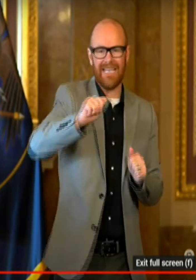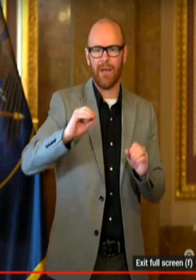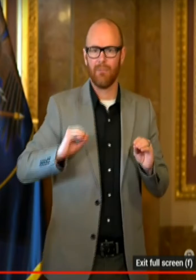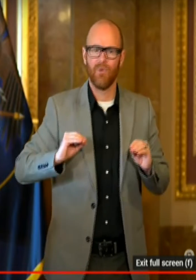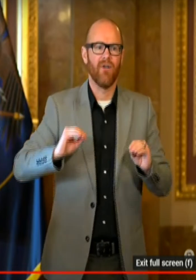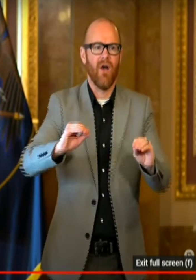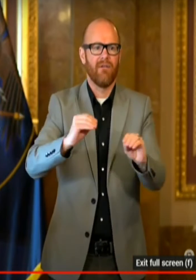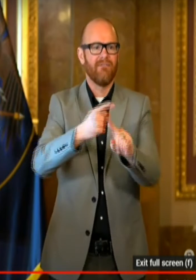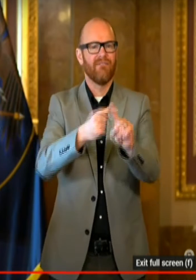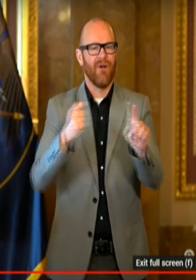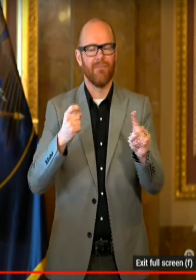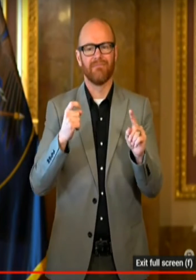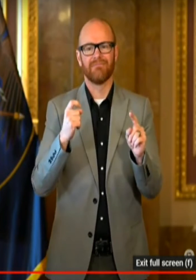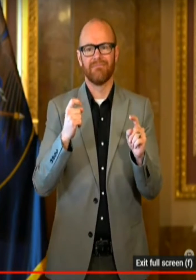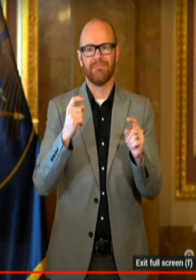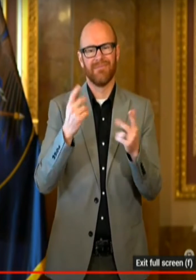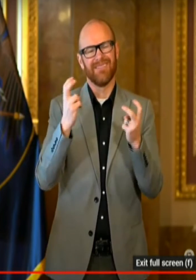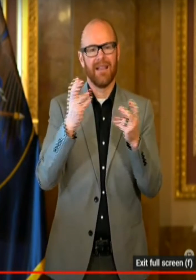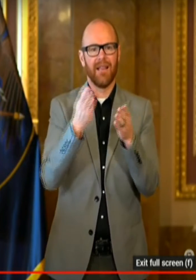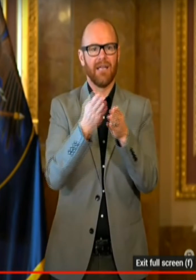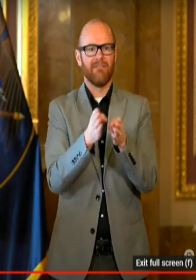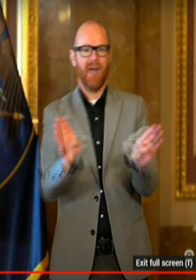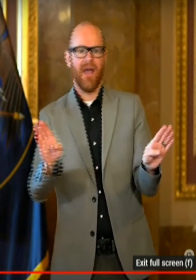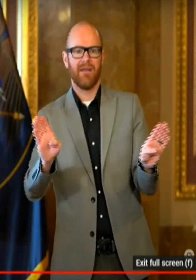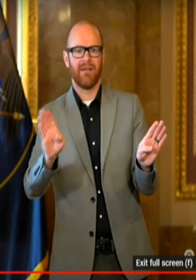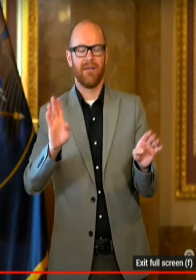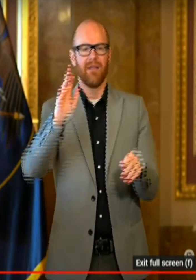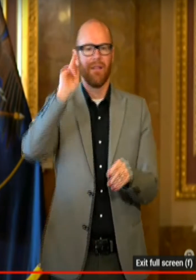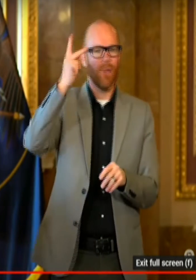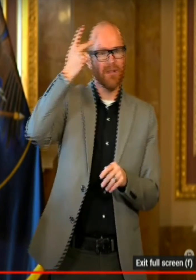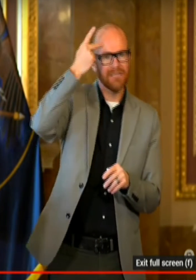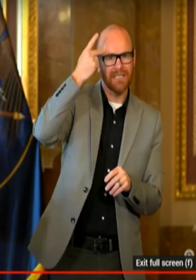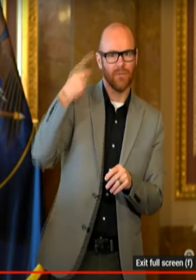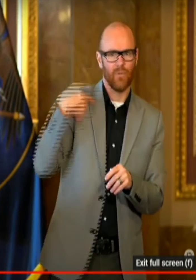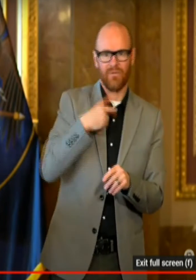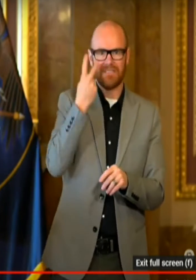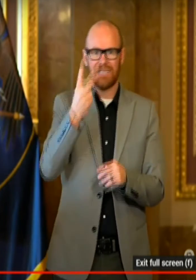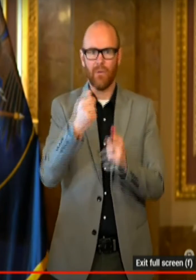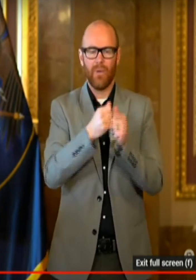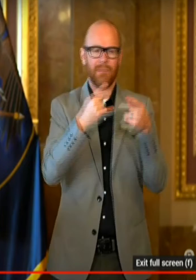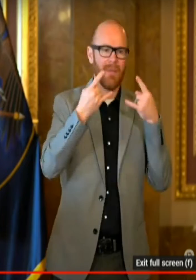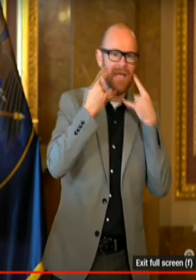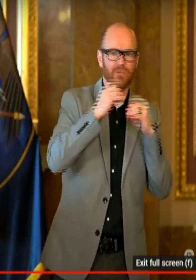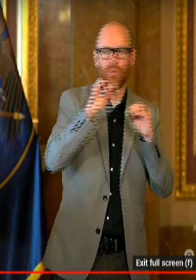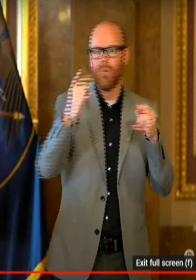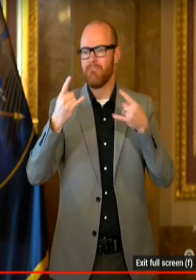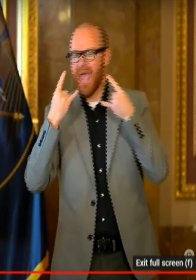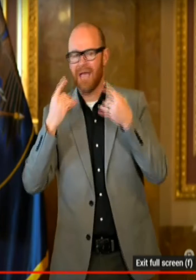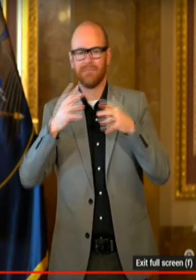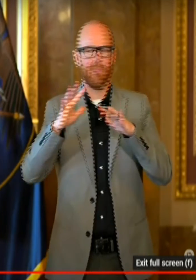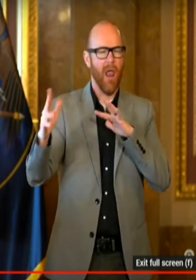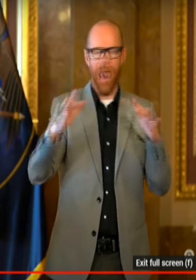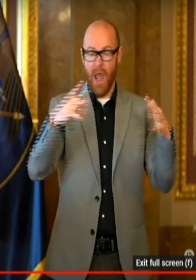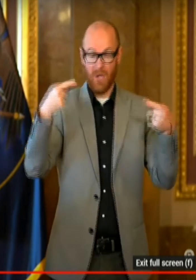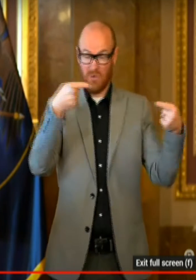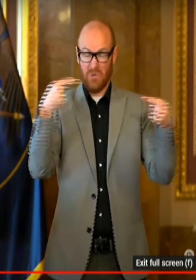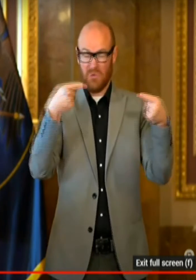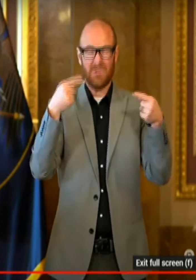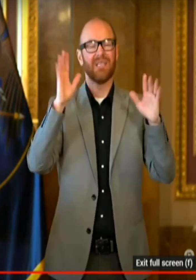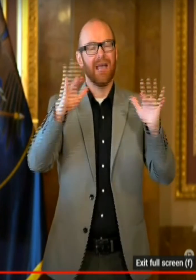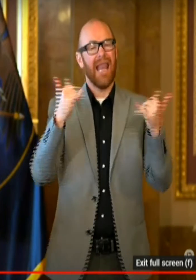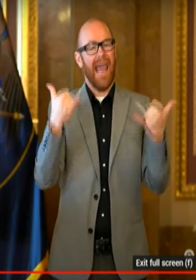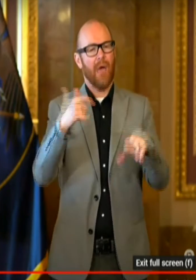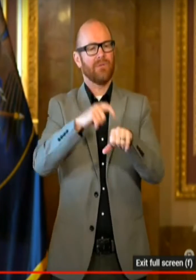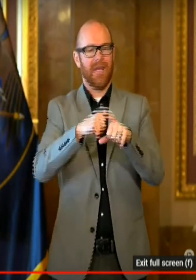the deeply divided politicization that we've been facing, that we can have an opportunity to come together as